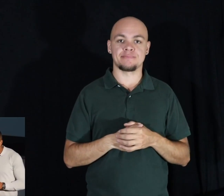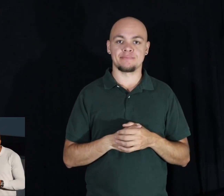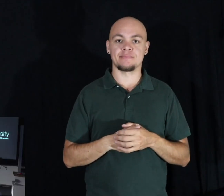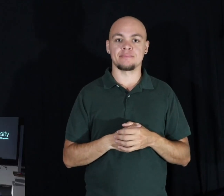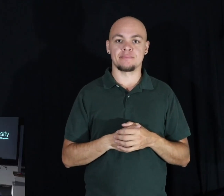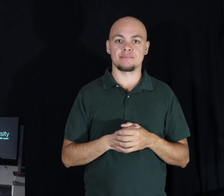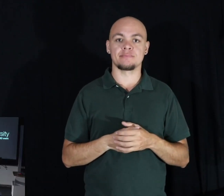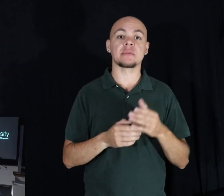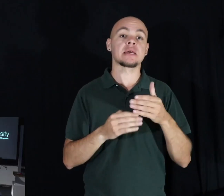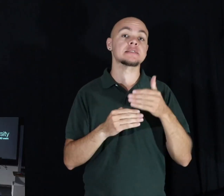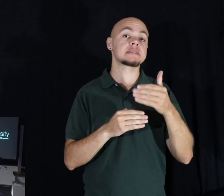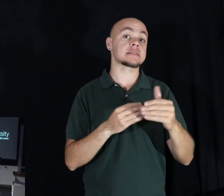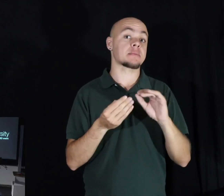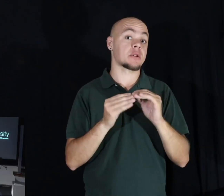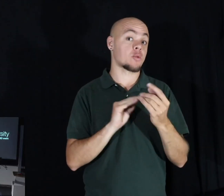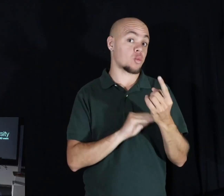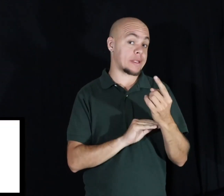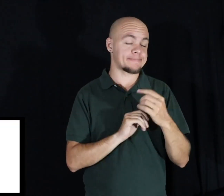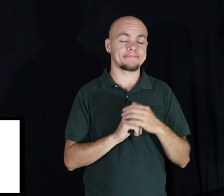Step one,